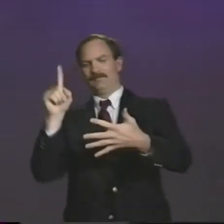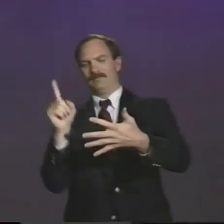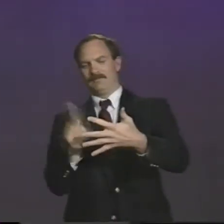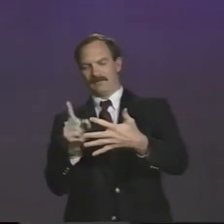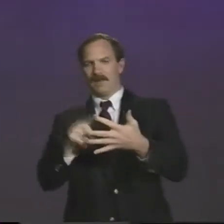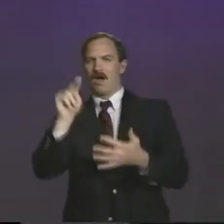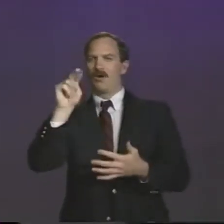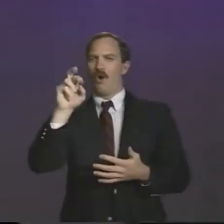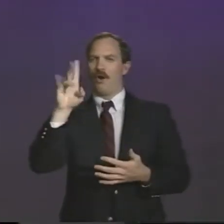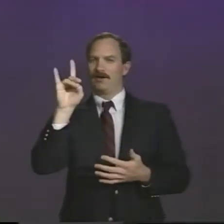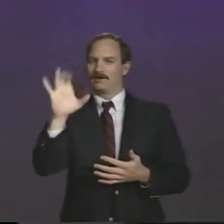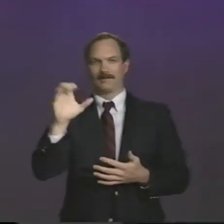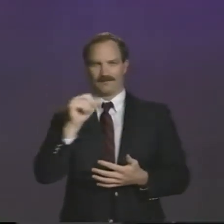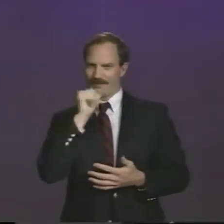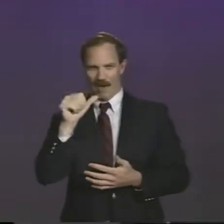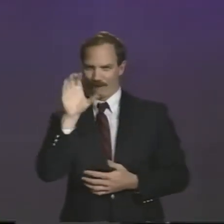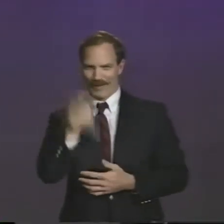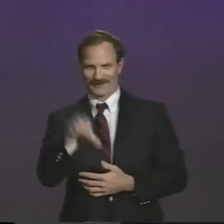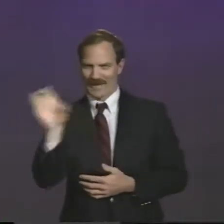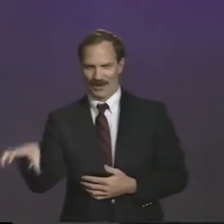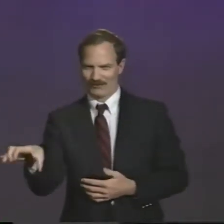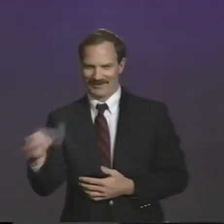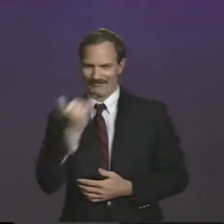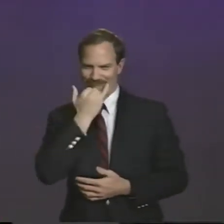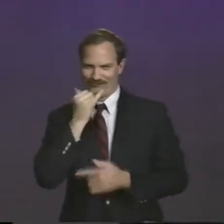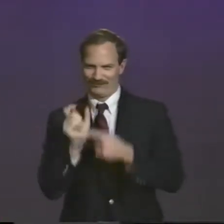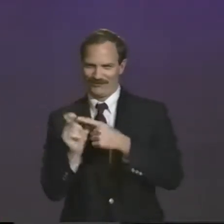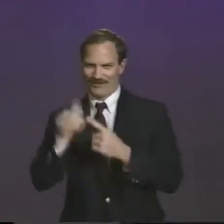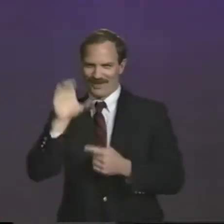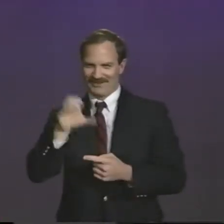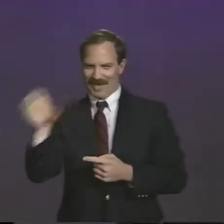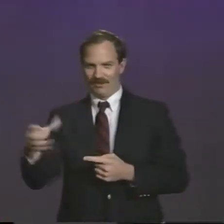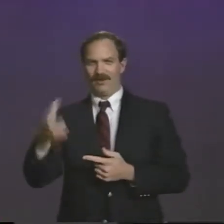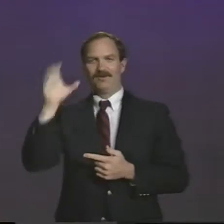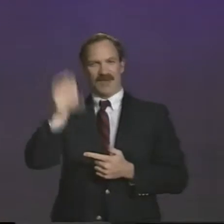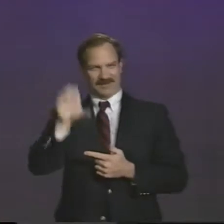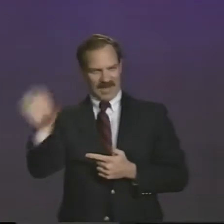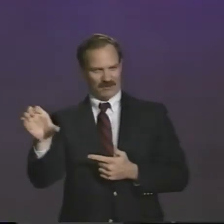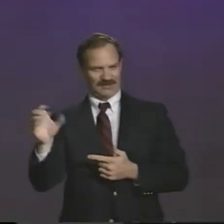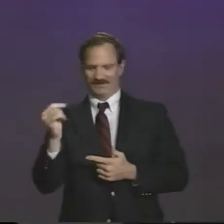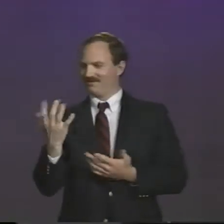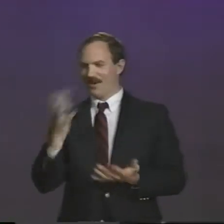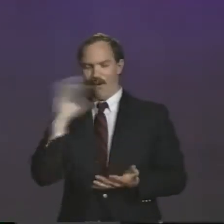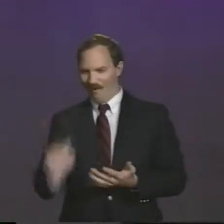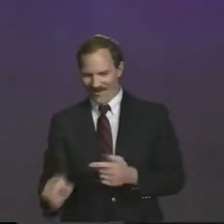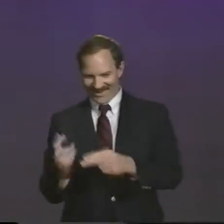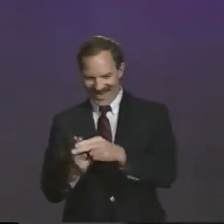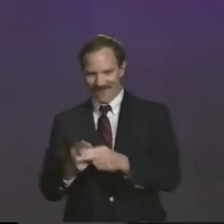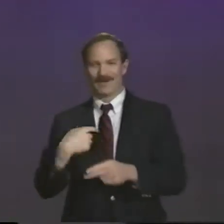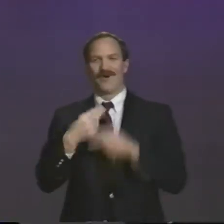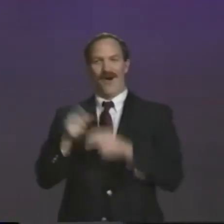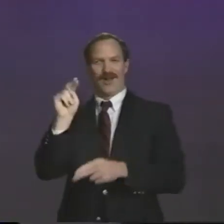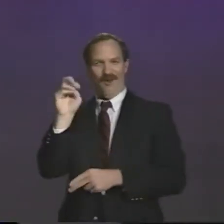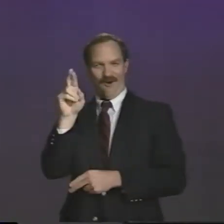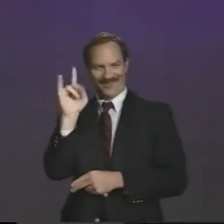sport. The next category would be Nordic. It is no longer called cross-country. That's an outdated term. We call it